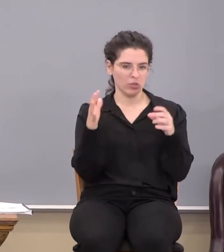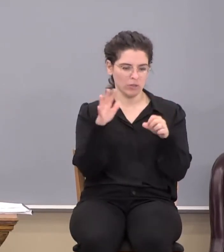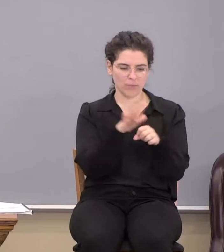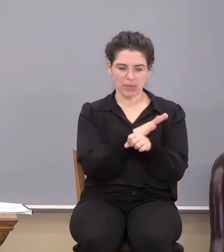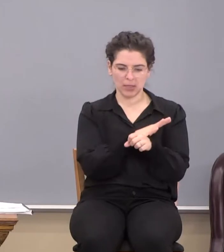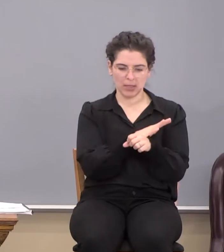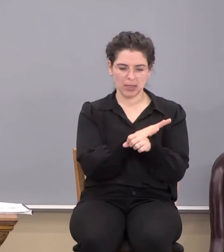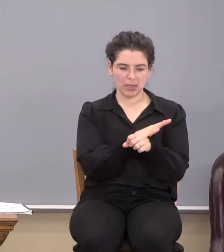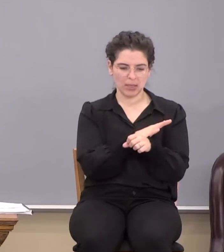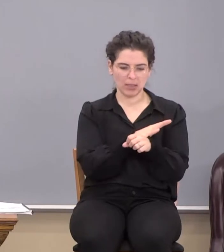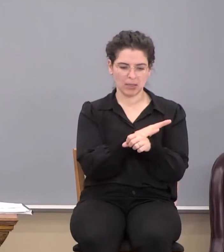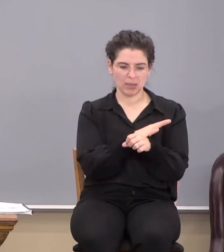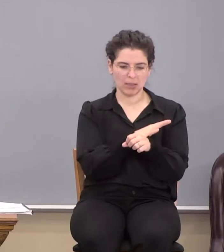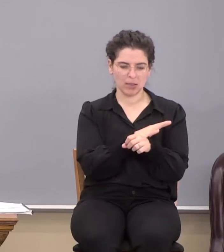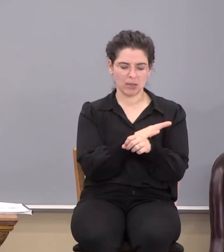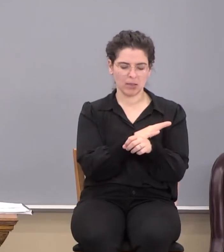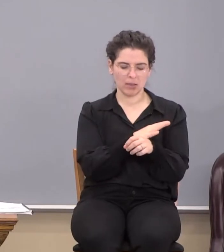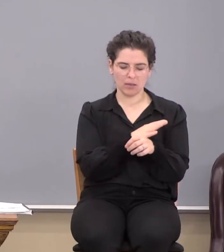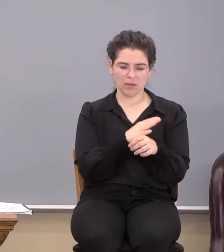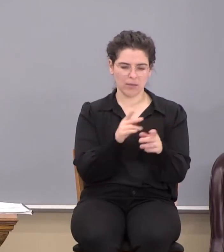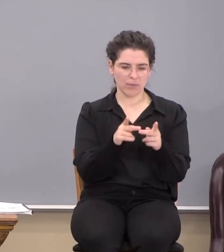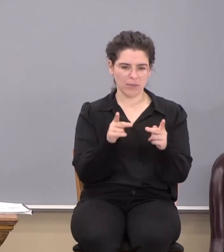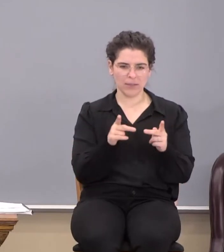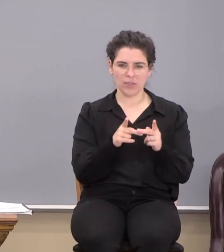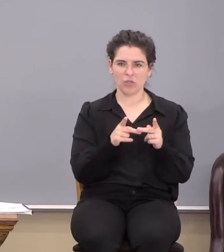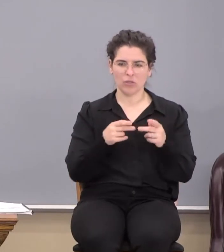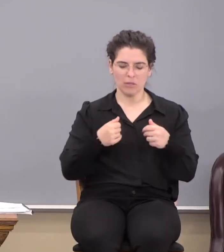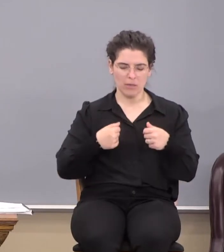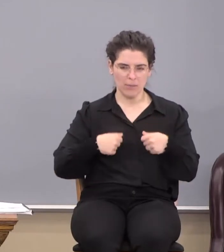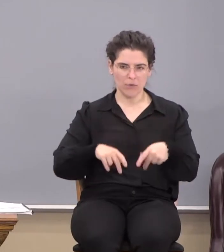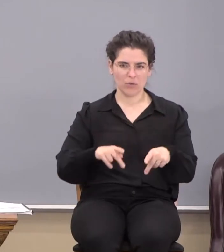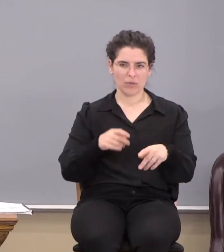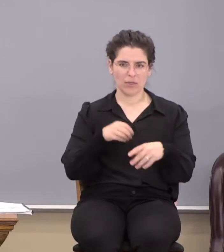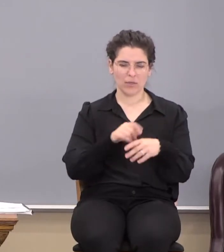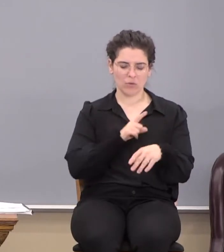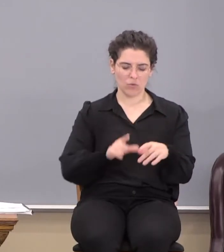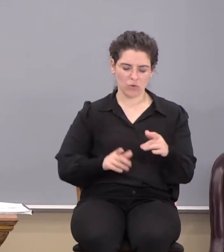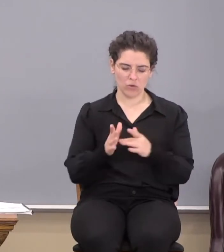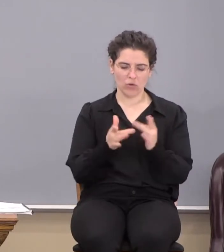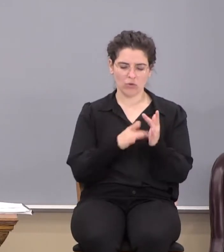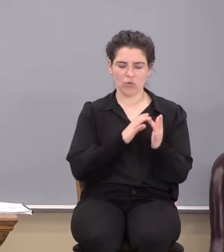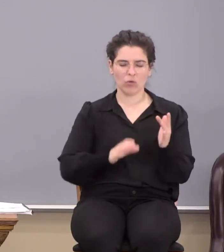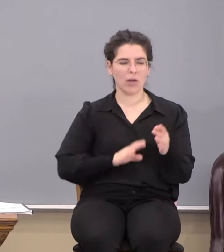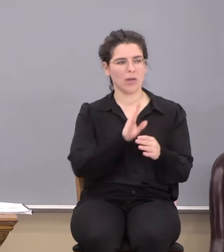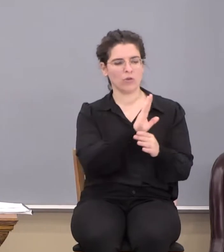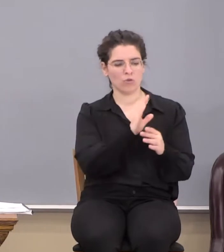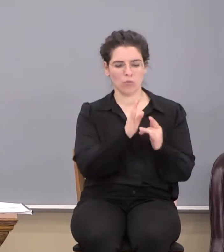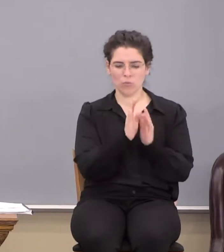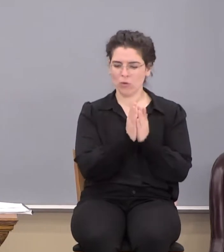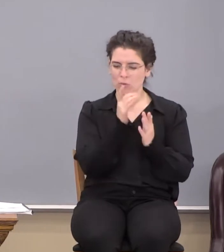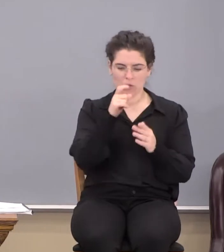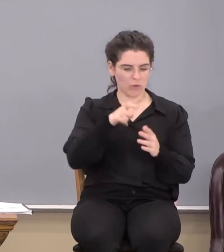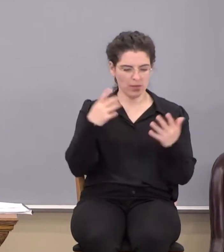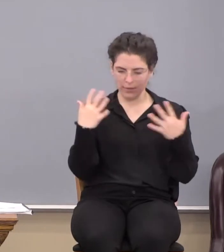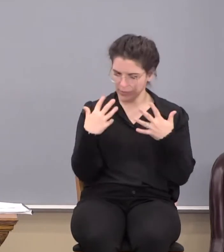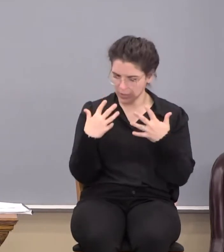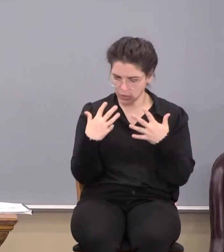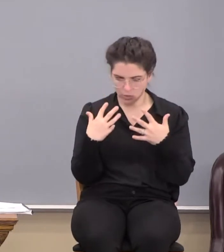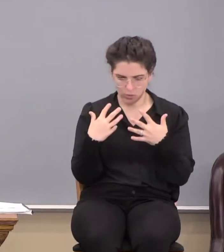full, total, complete position and provision in the Lord Jesus Christ and in your word that we don't need to fear,